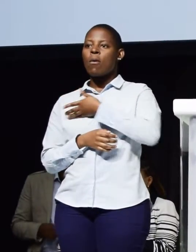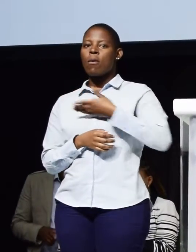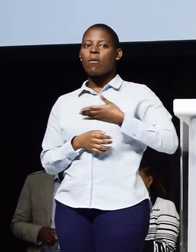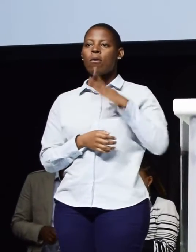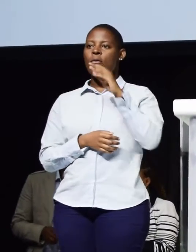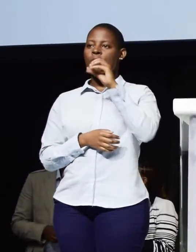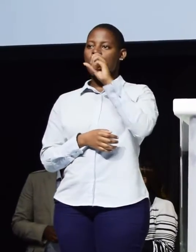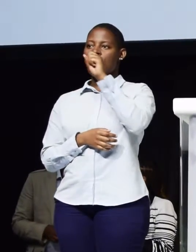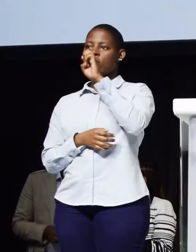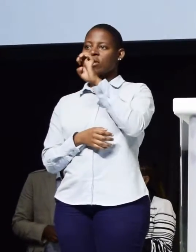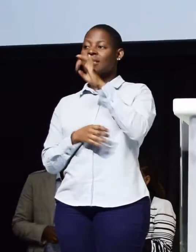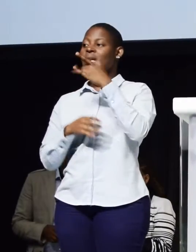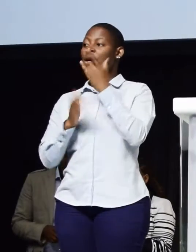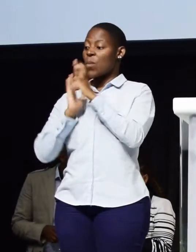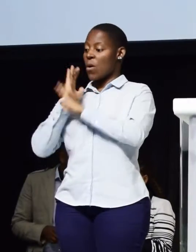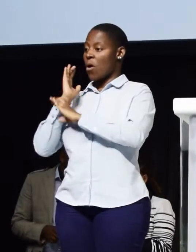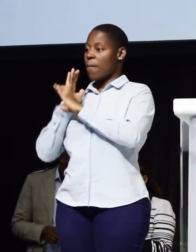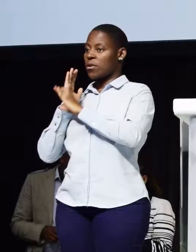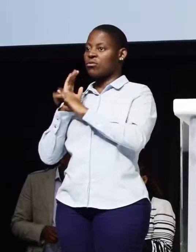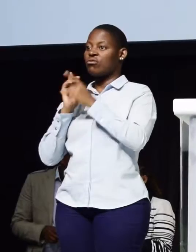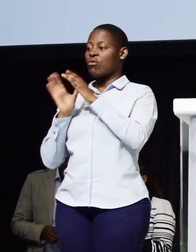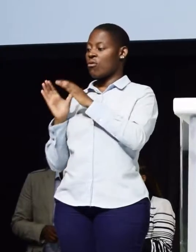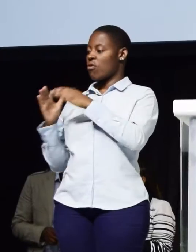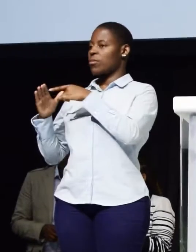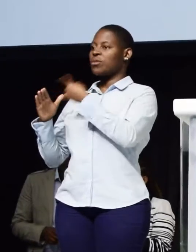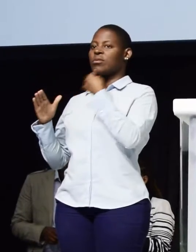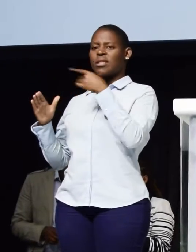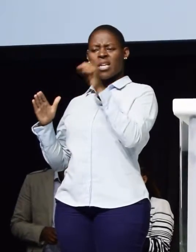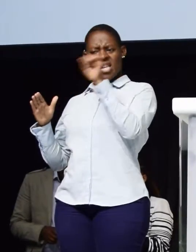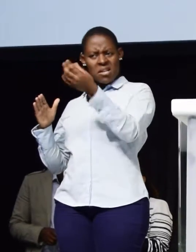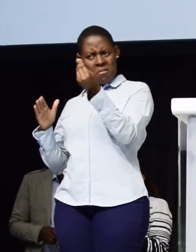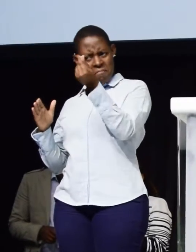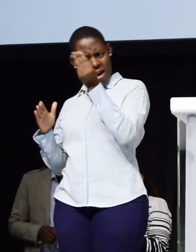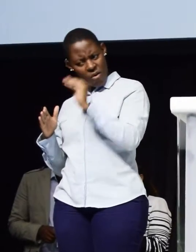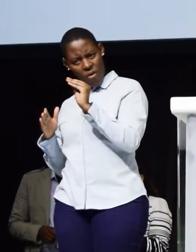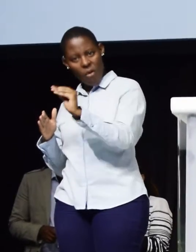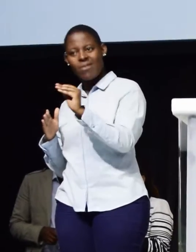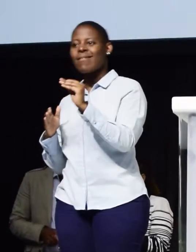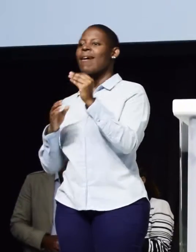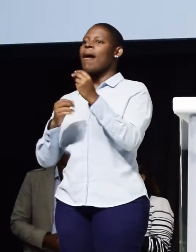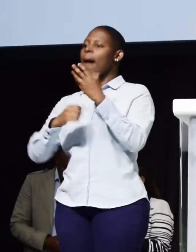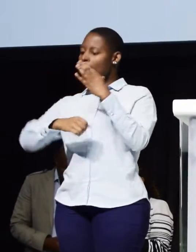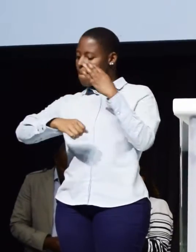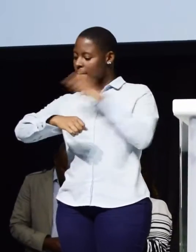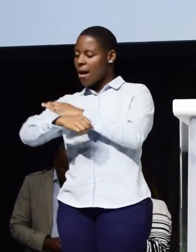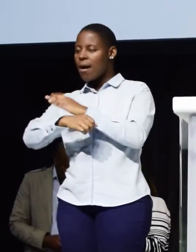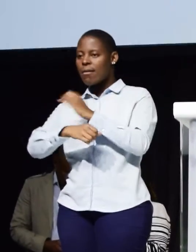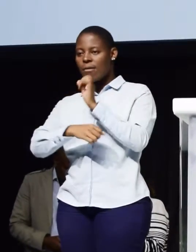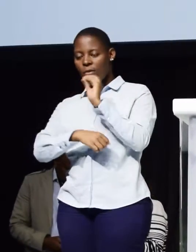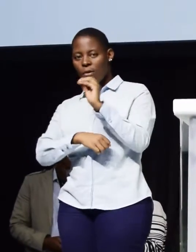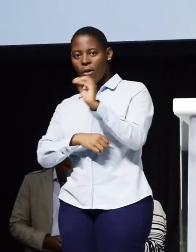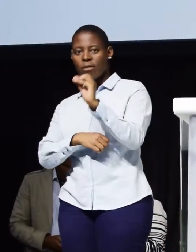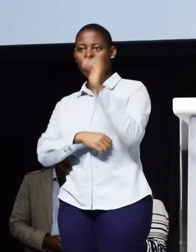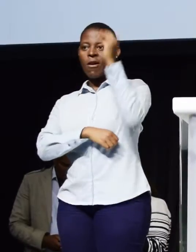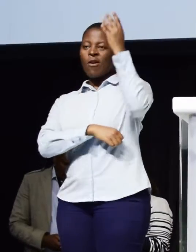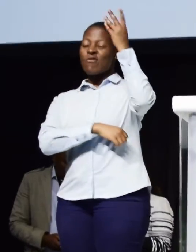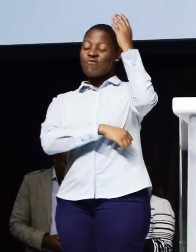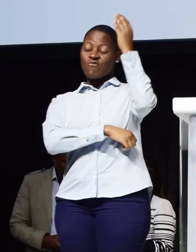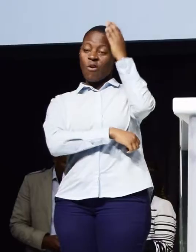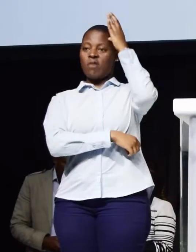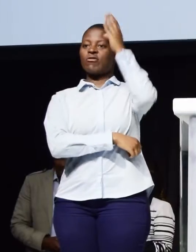now a commission of very clear. Human Settlement in Human Settlement in Daba